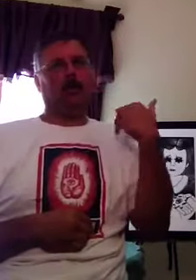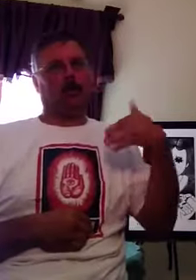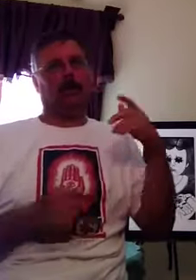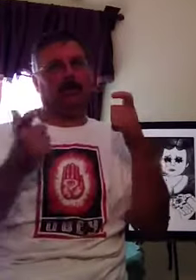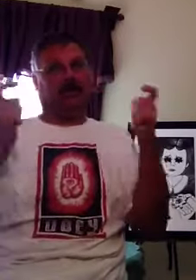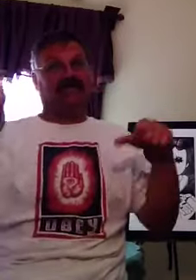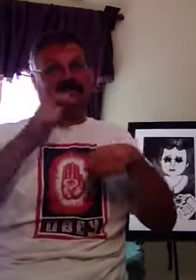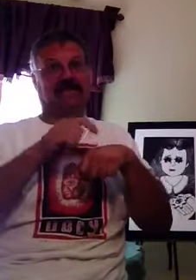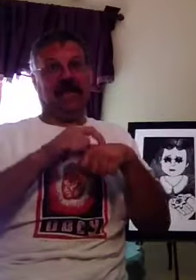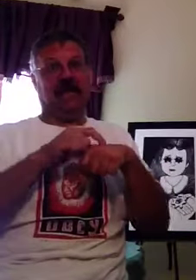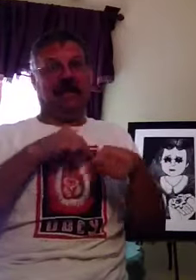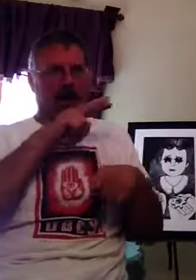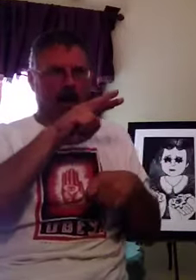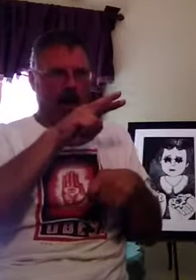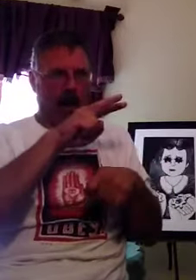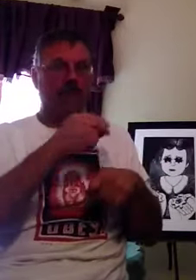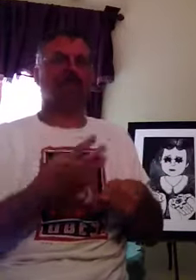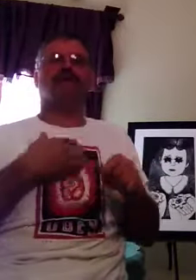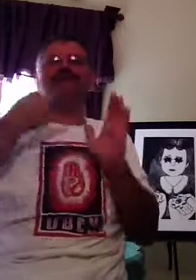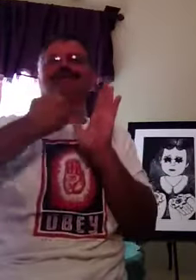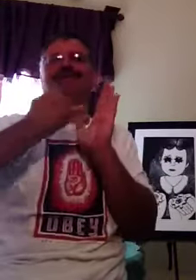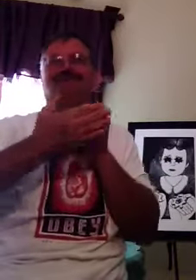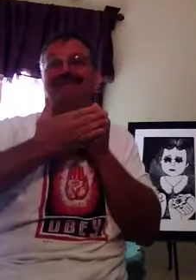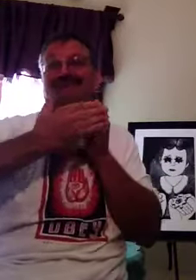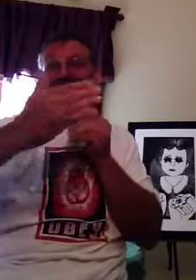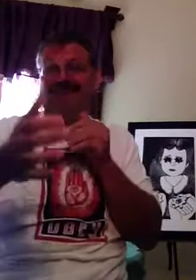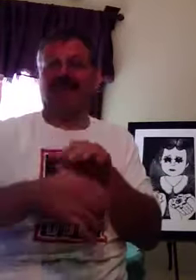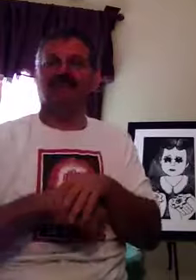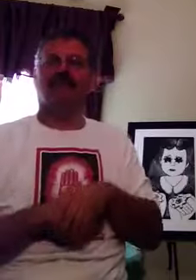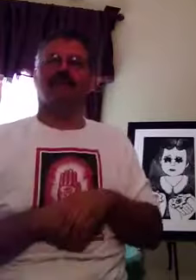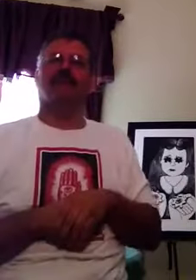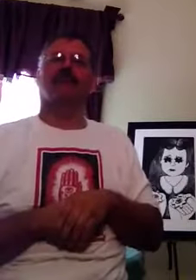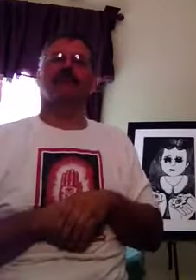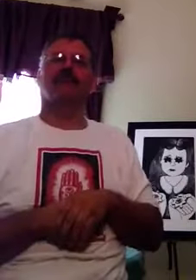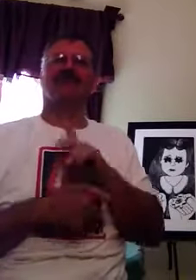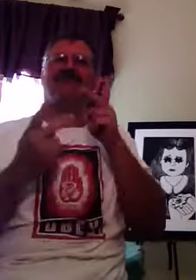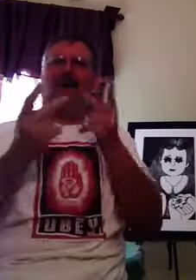to put